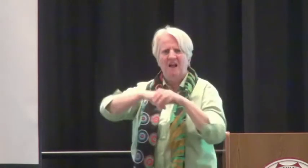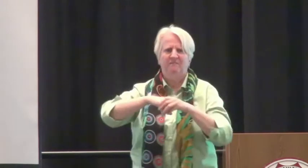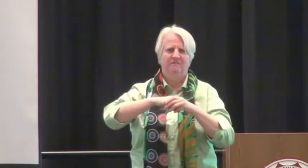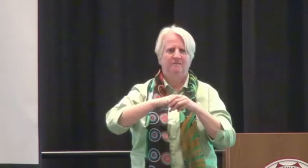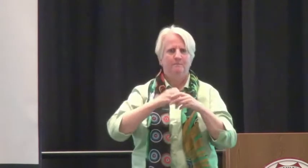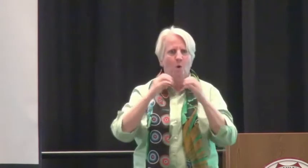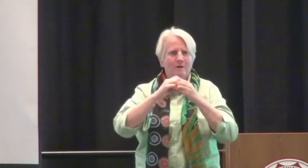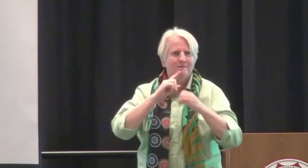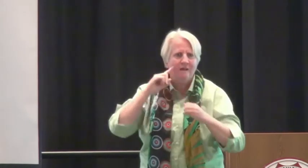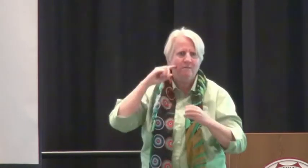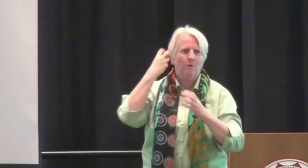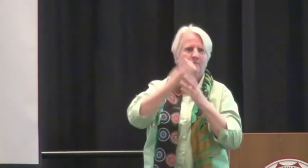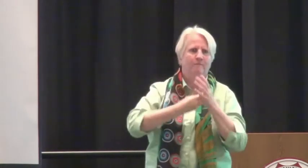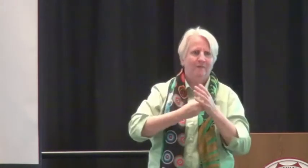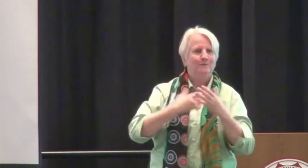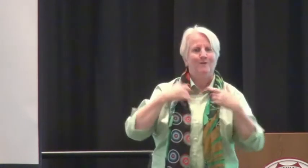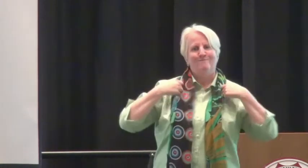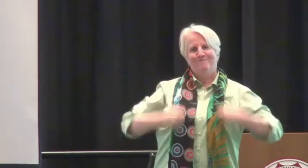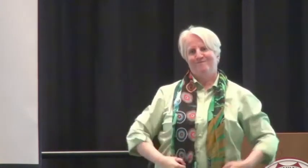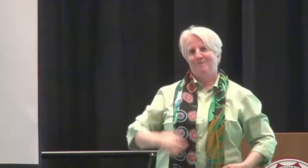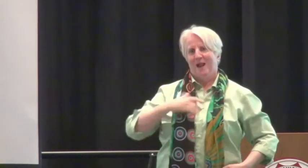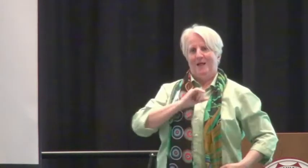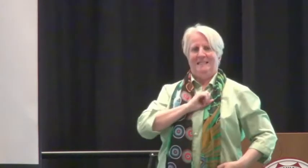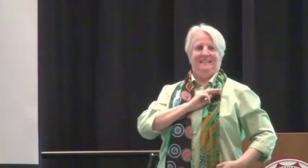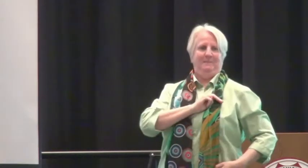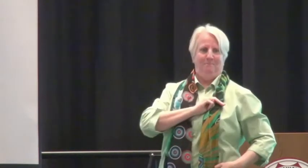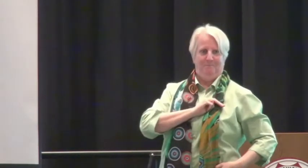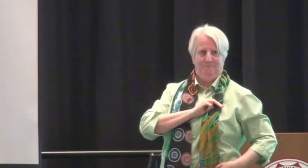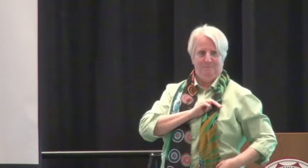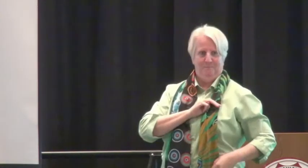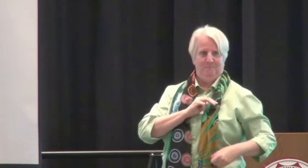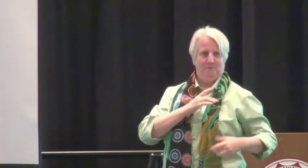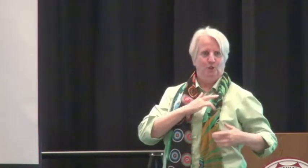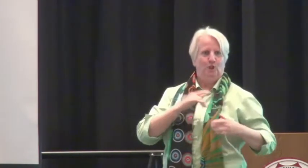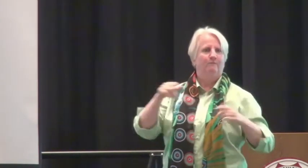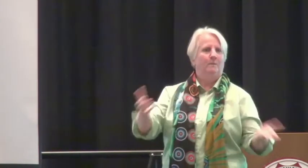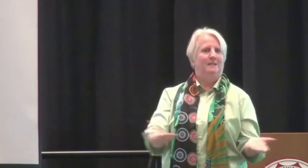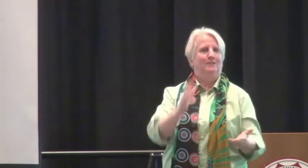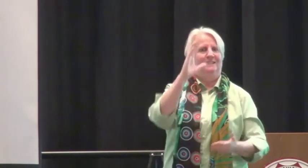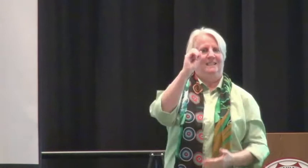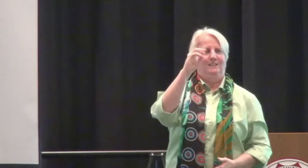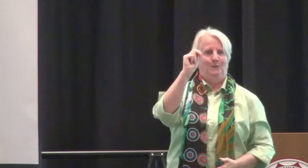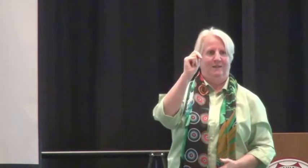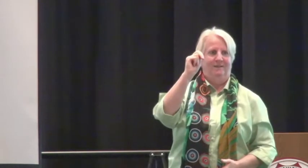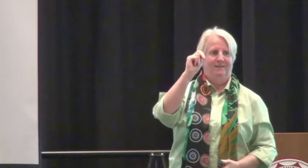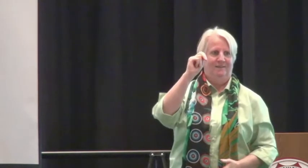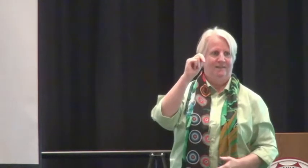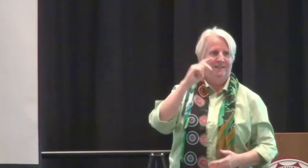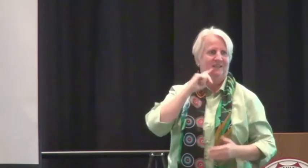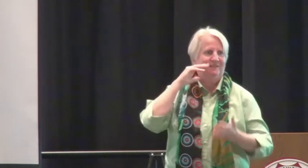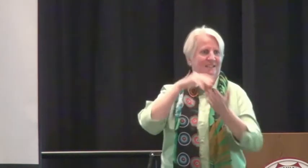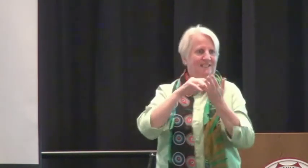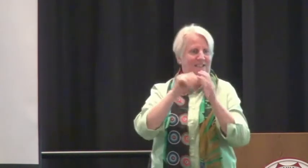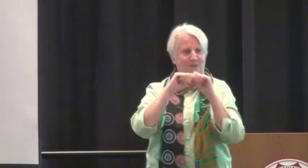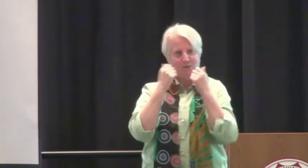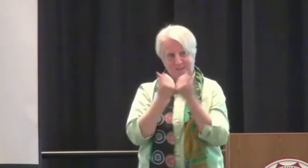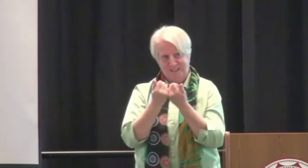and we love her. You can see she's wearing her Deaf-Fried Lao with her shirt right now that